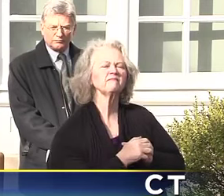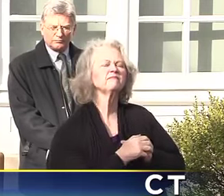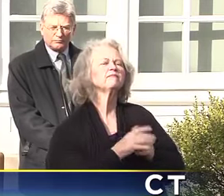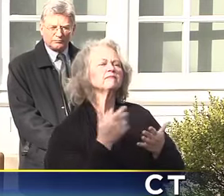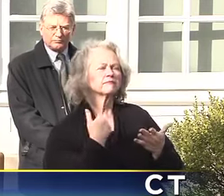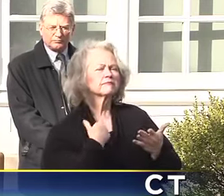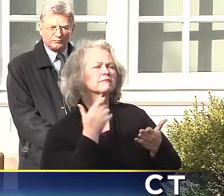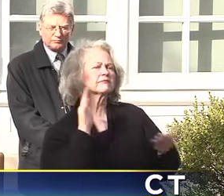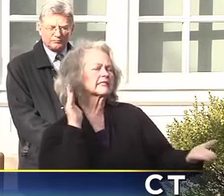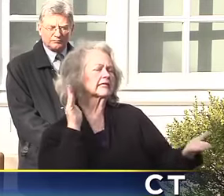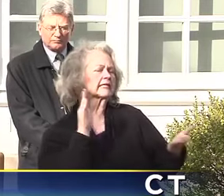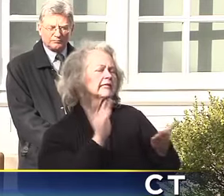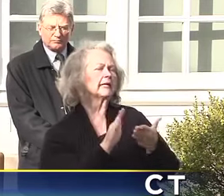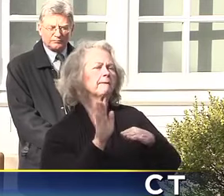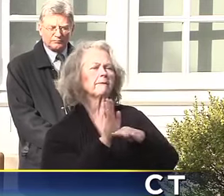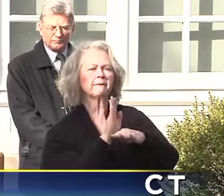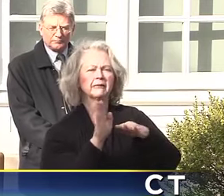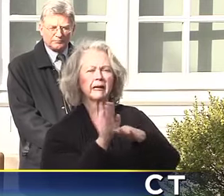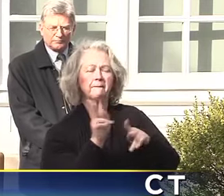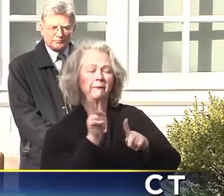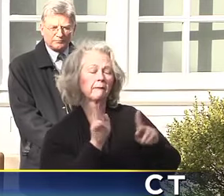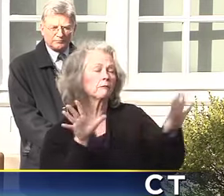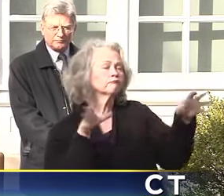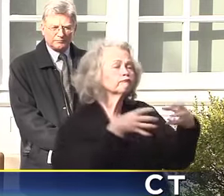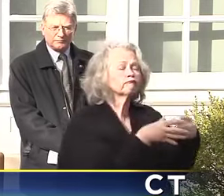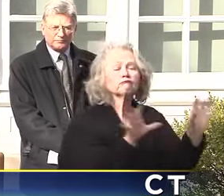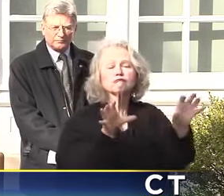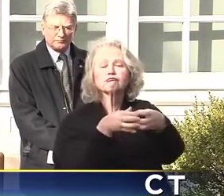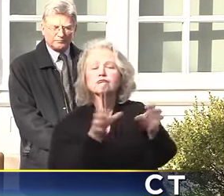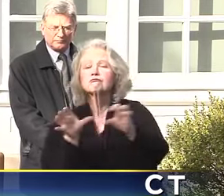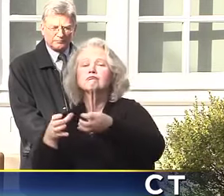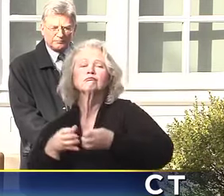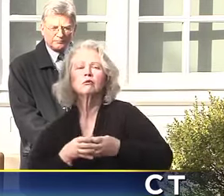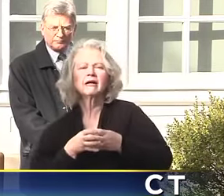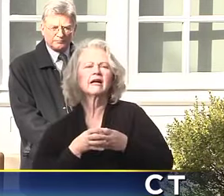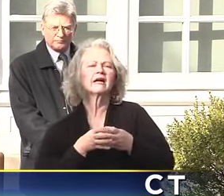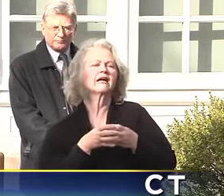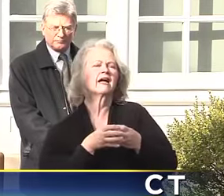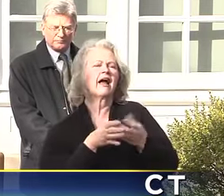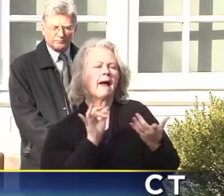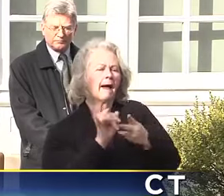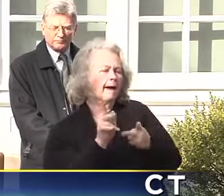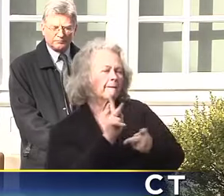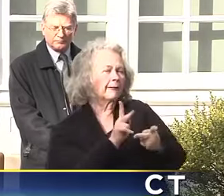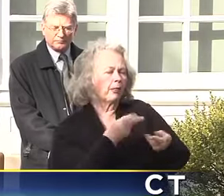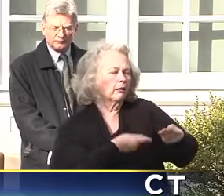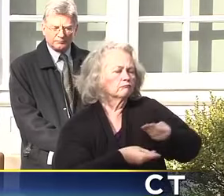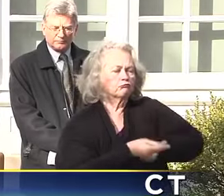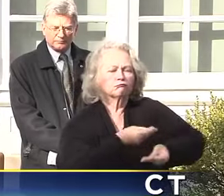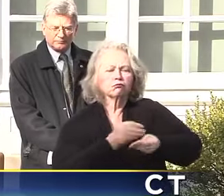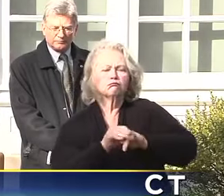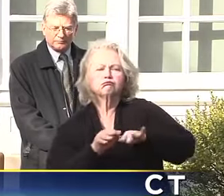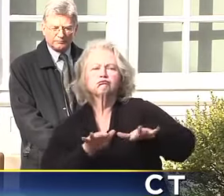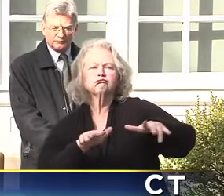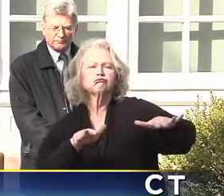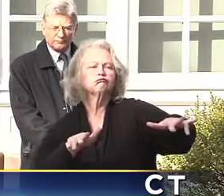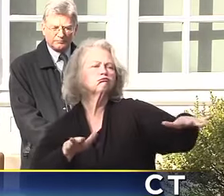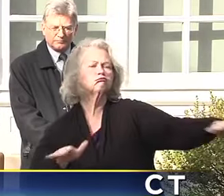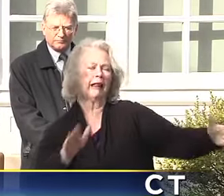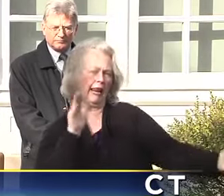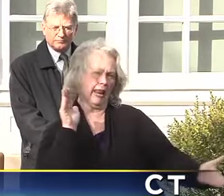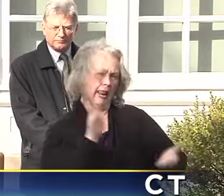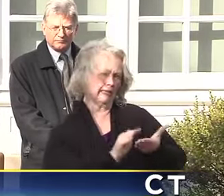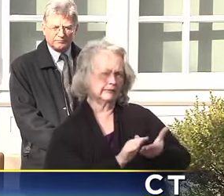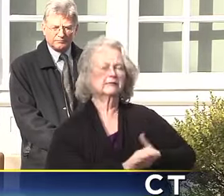business activity, places where people tend to congregate, places where people could exchange COVID germs. As you know,